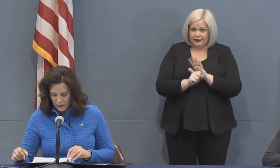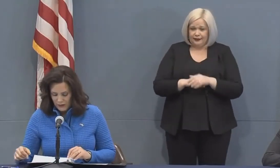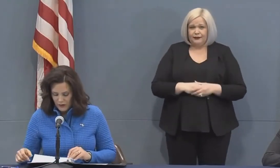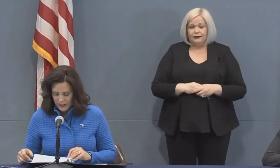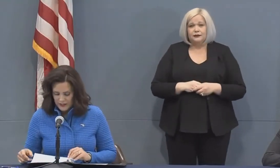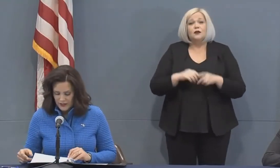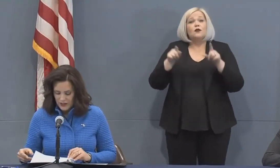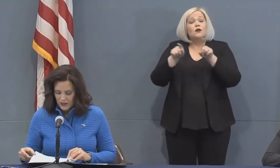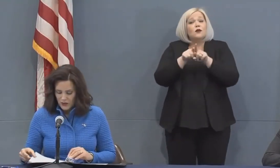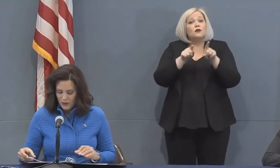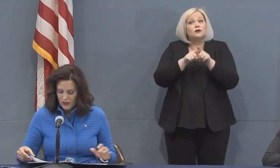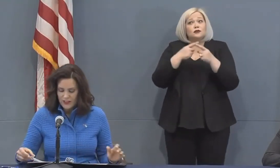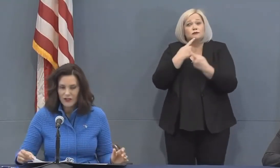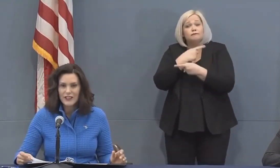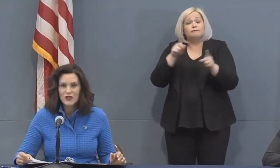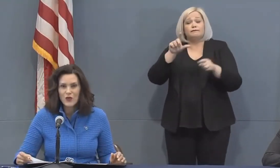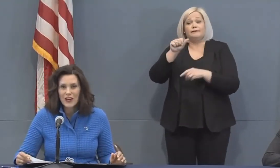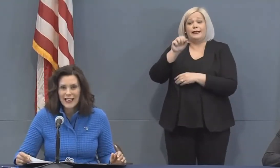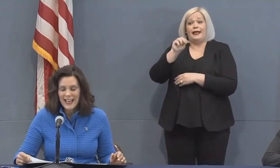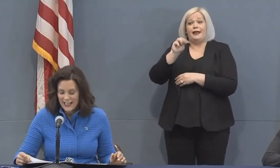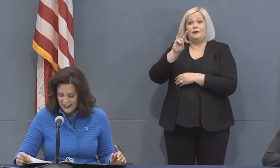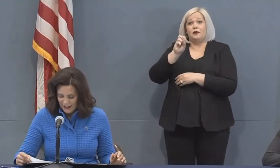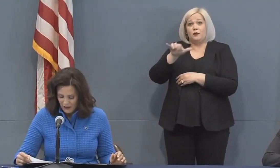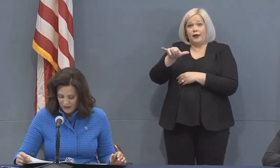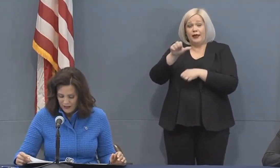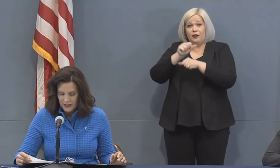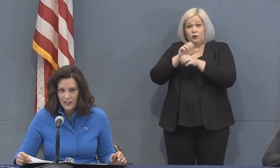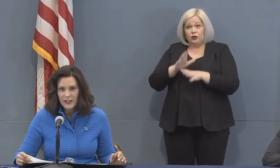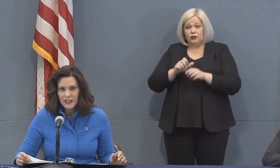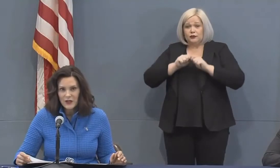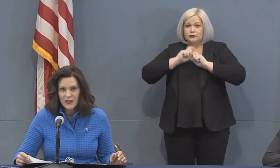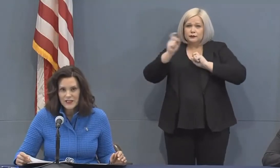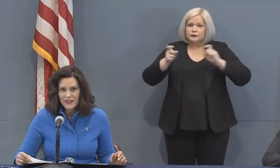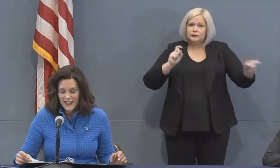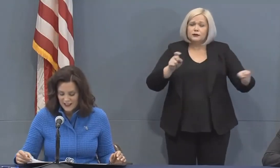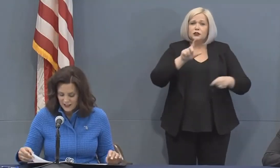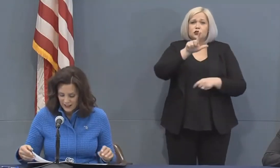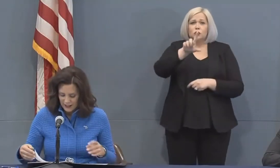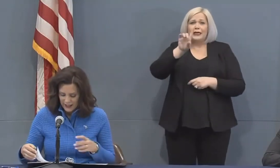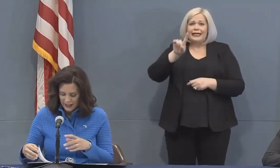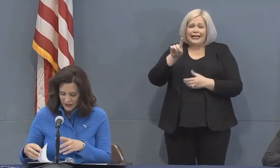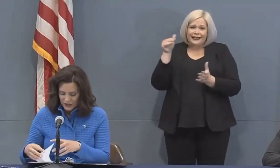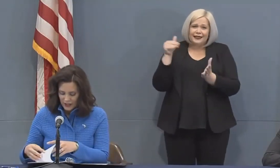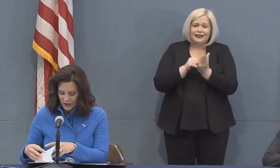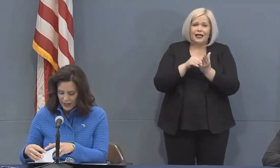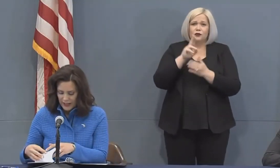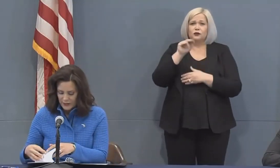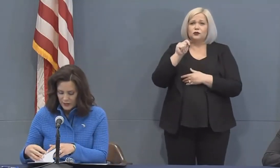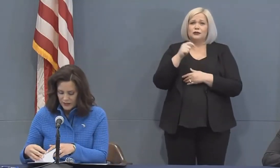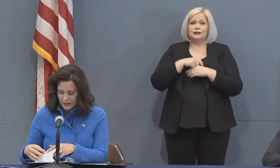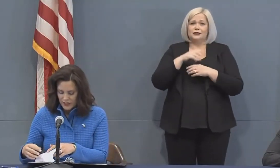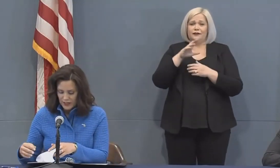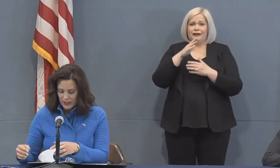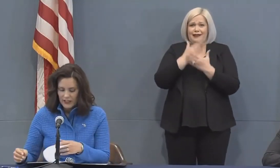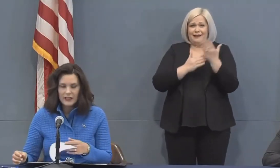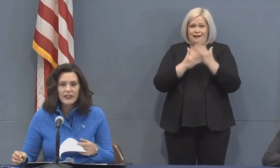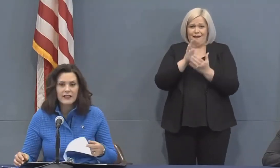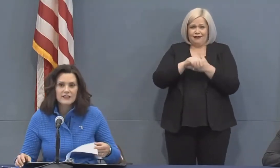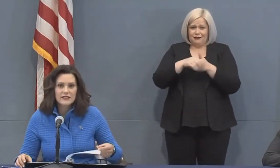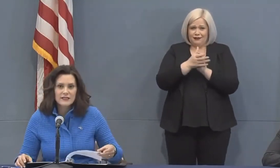Amway employees distributed nearly 28,000 units of hand sanitizer to area hospitals,